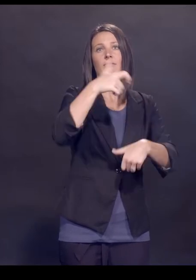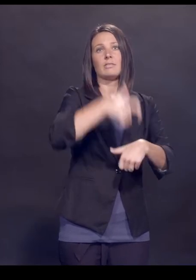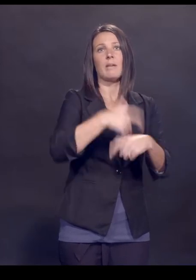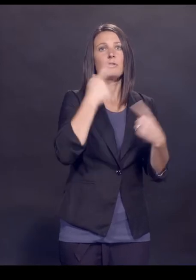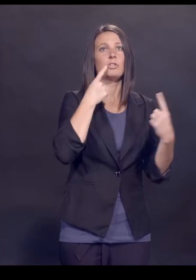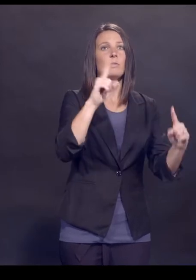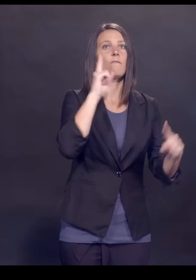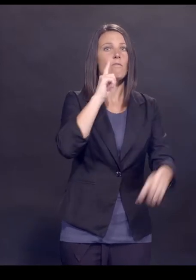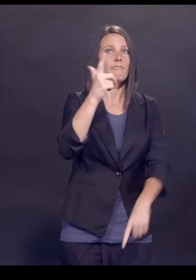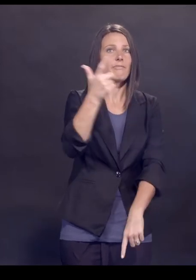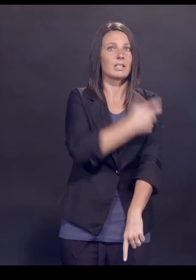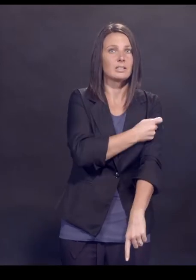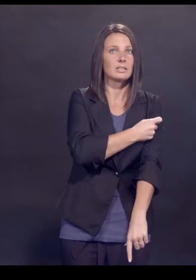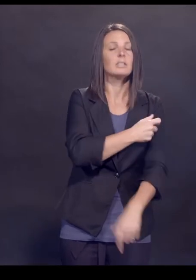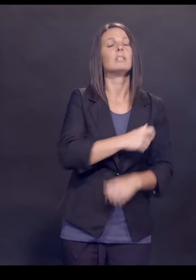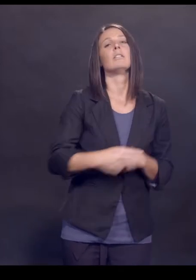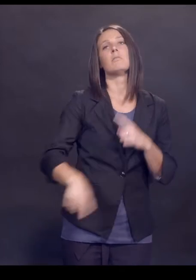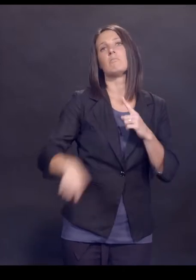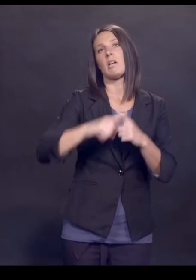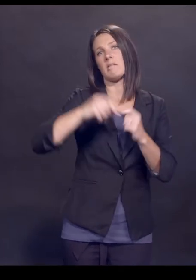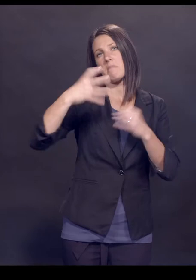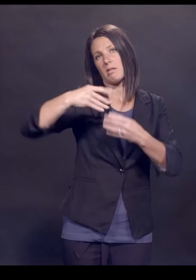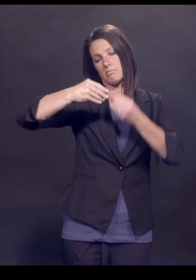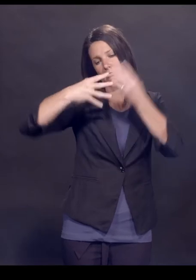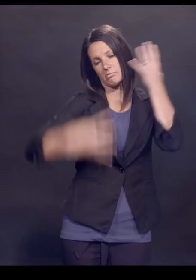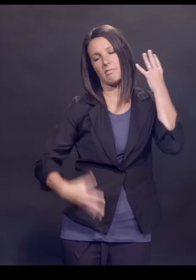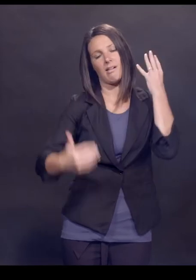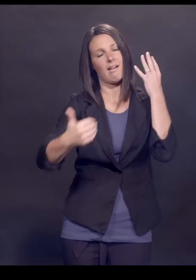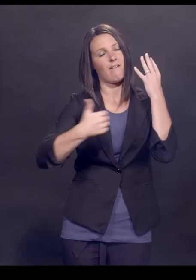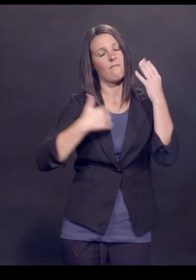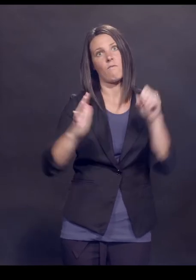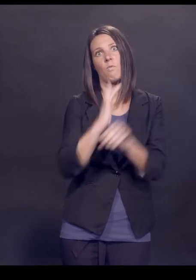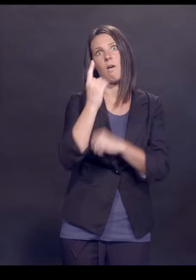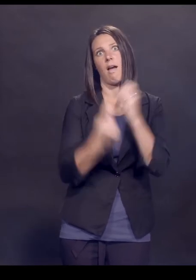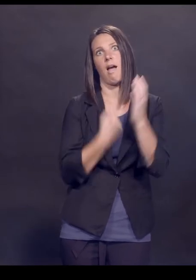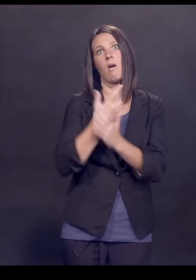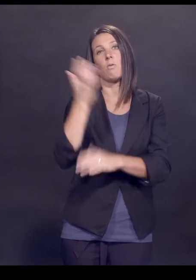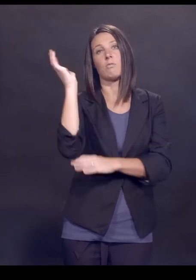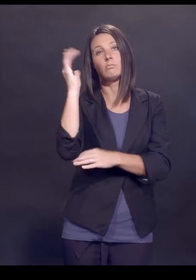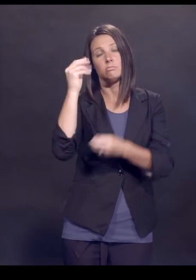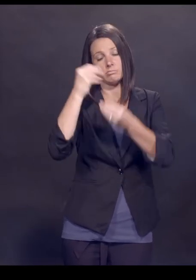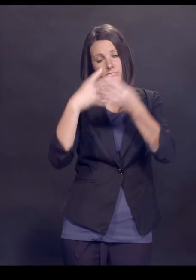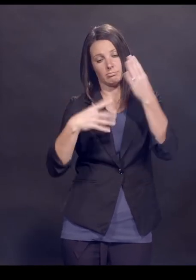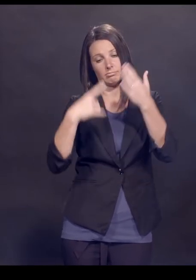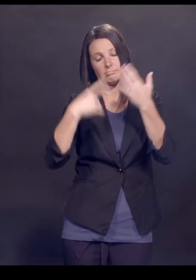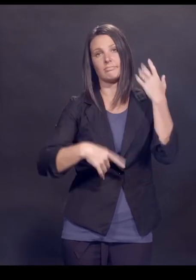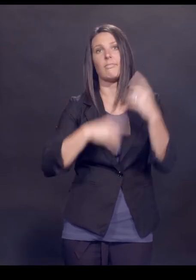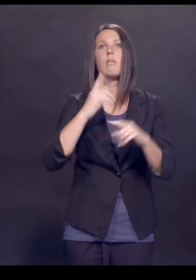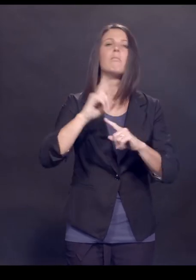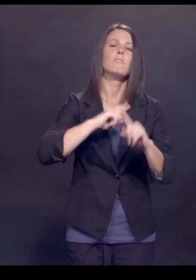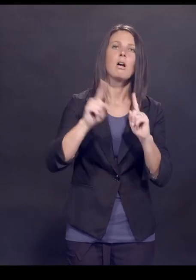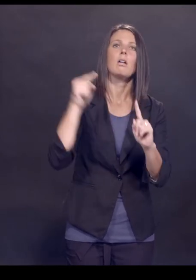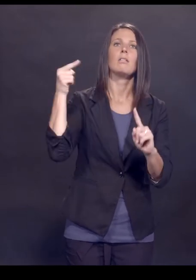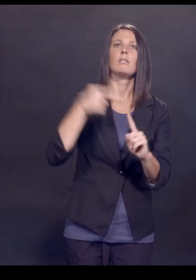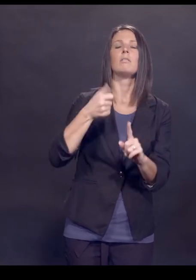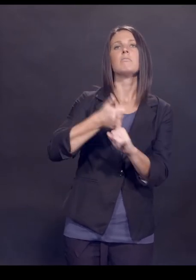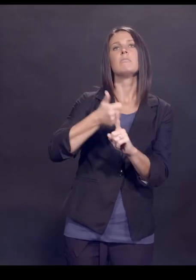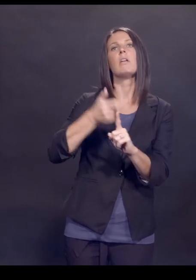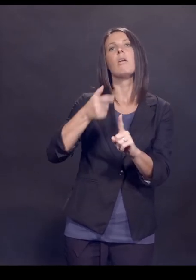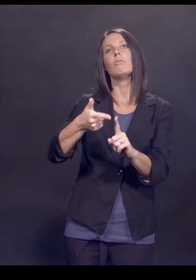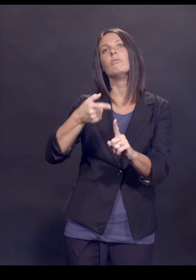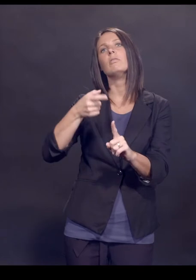Vaccinology, and so many more. We could probably spend a full hour just listing them. Dr. Offit has